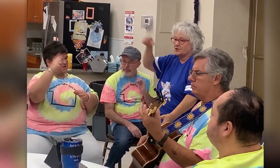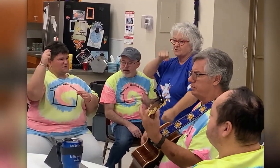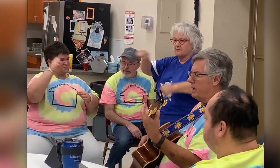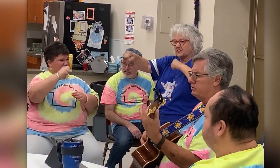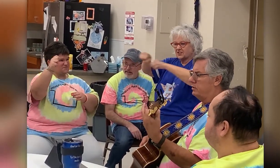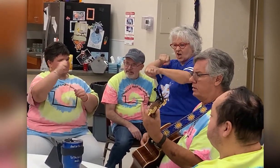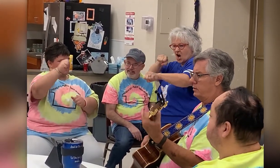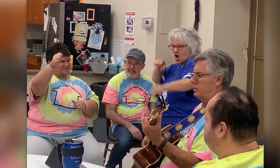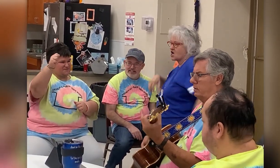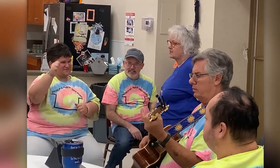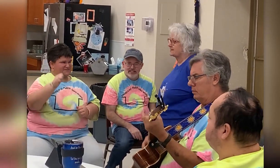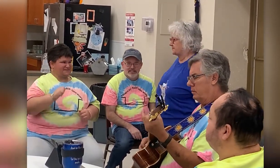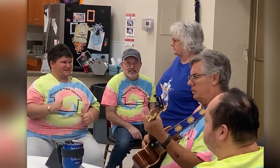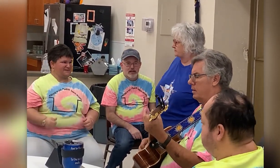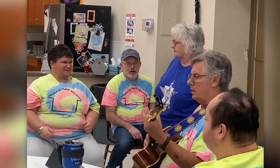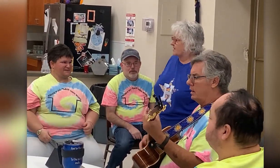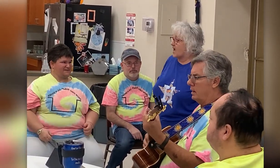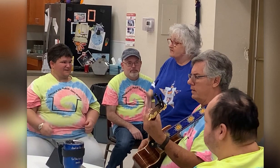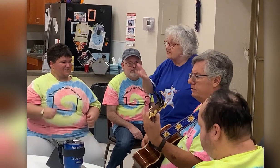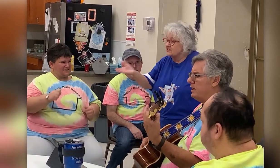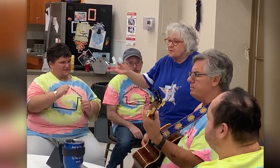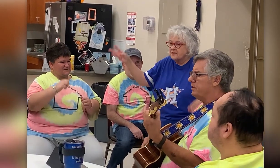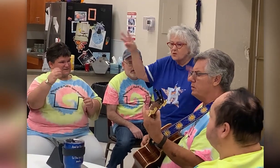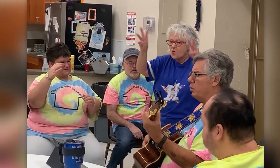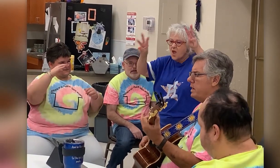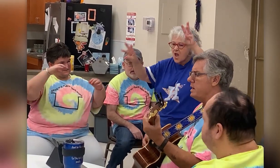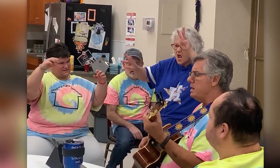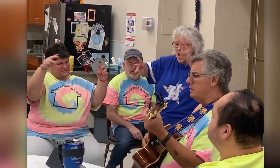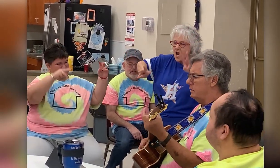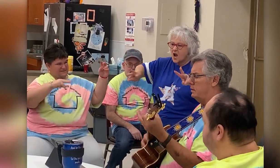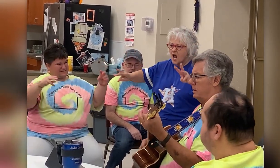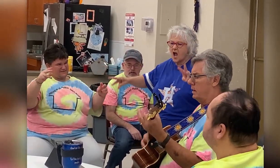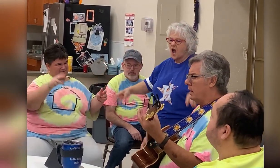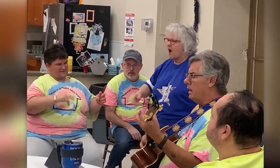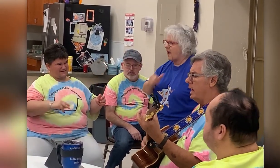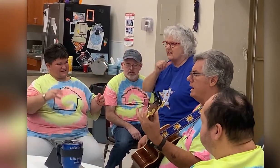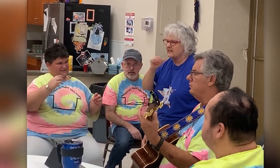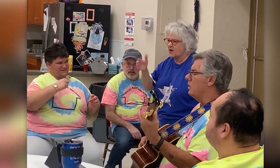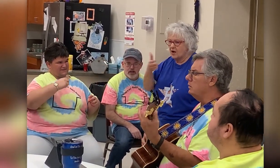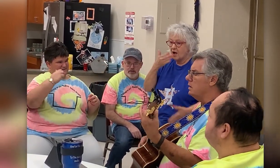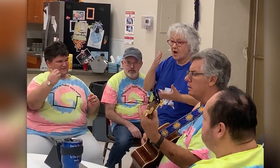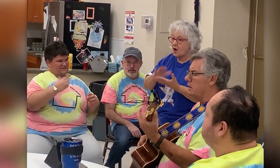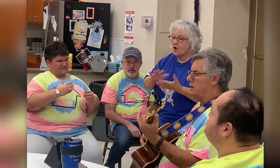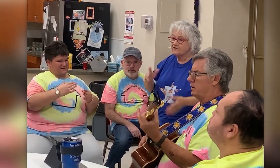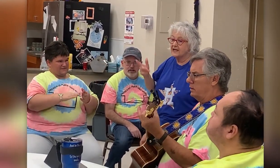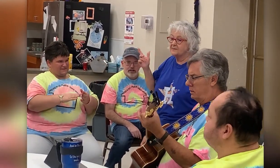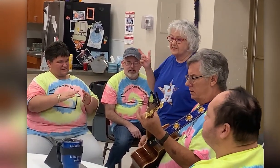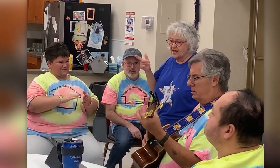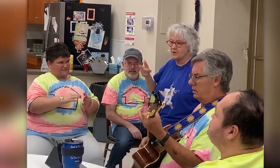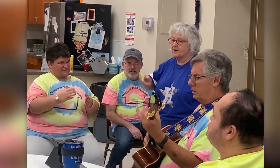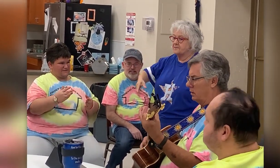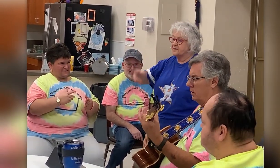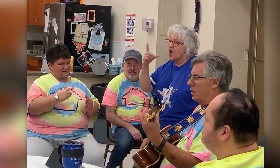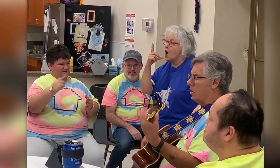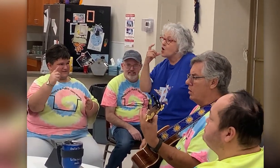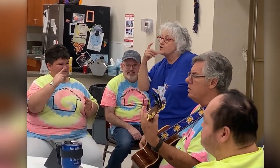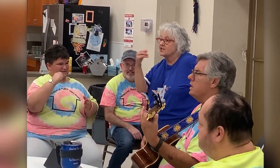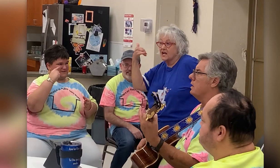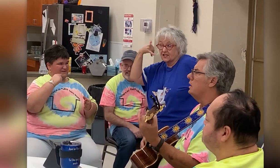Ghostbusters! And there's something weird And it don't look good Who did that